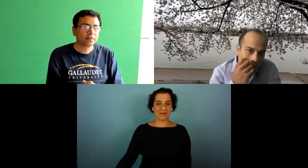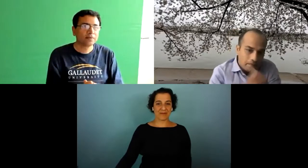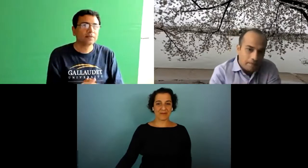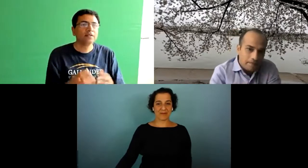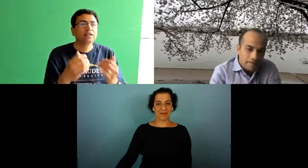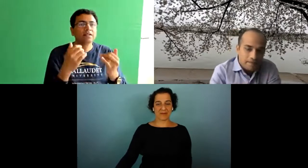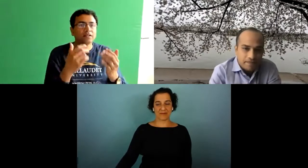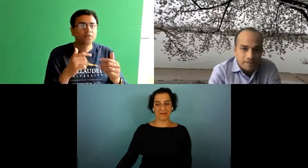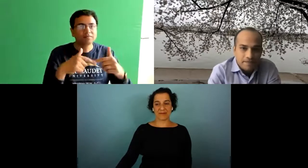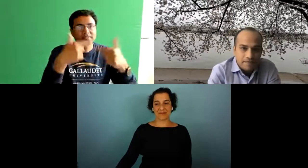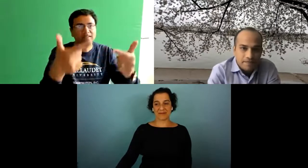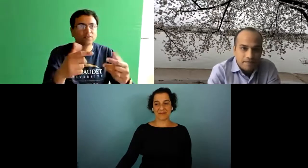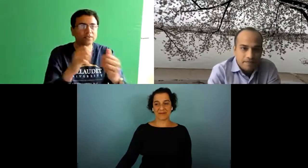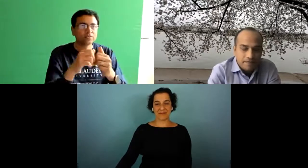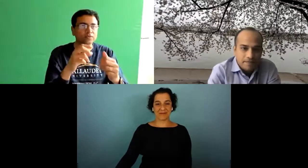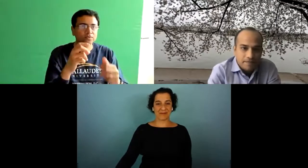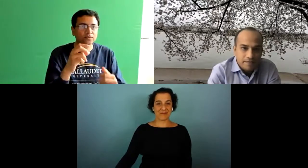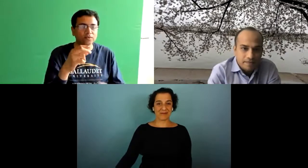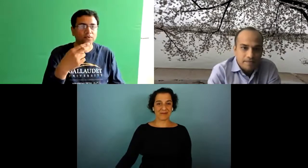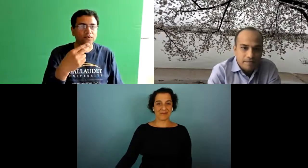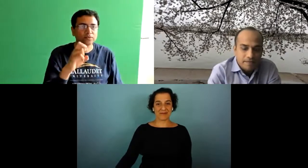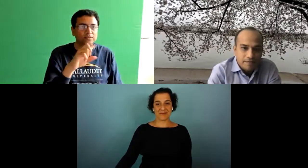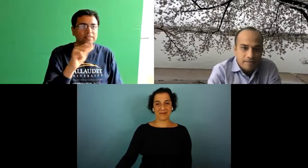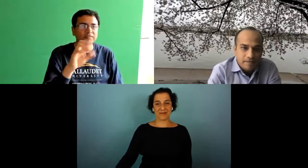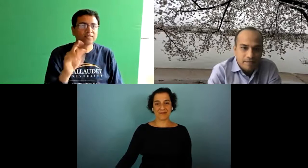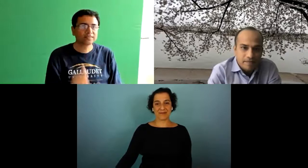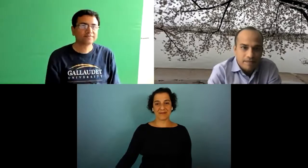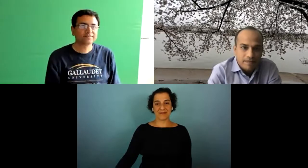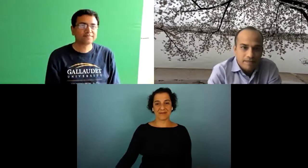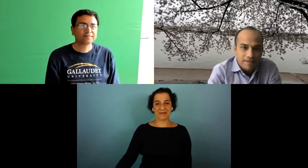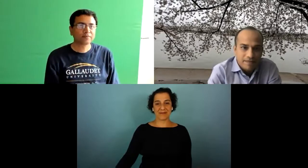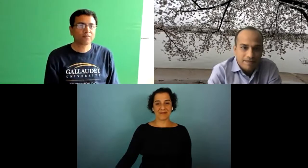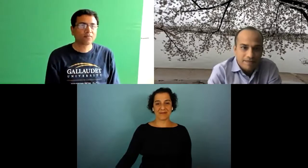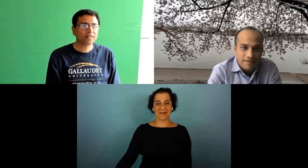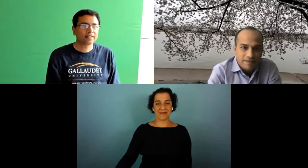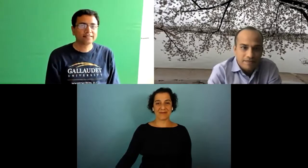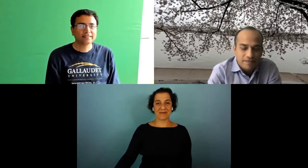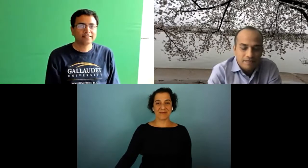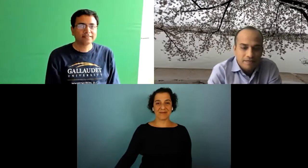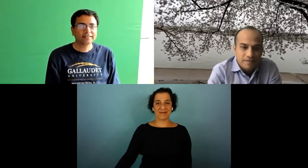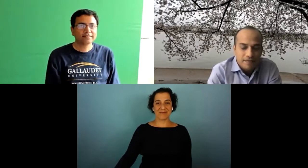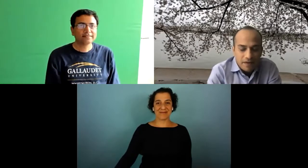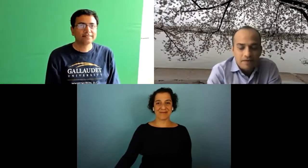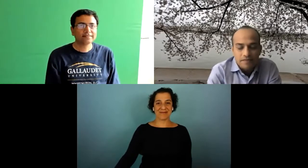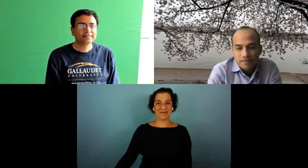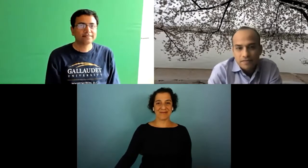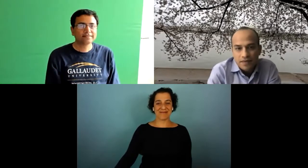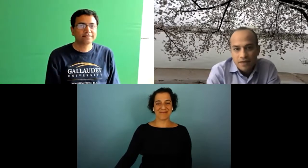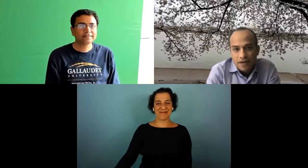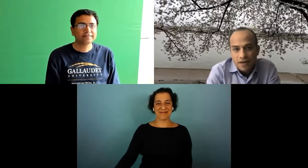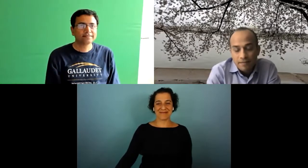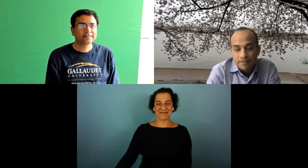so again my research is rather broad and now i will let josefa introduce himself